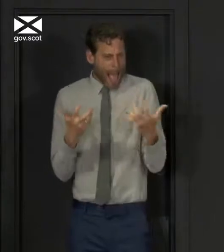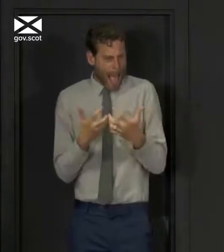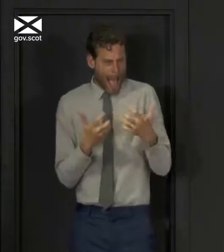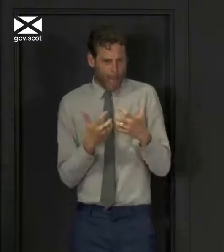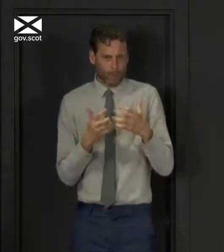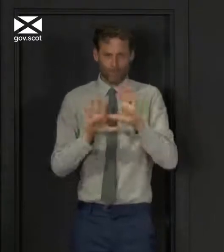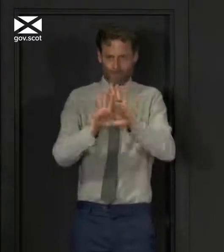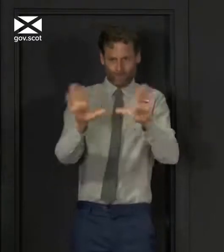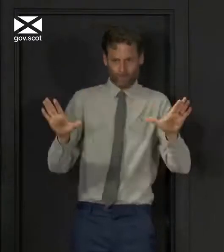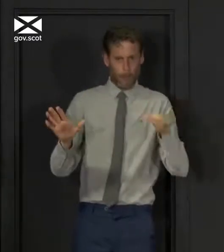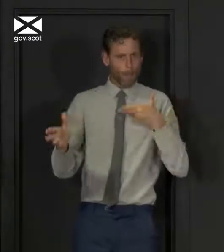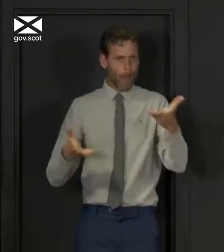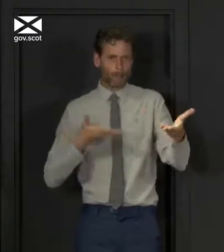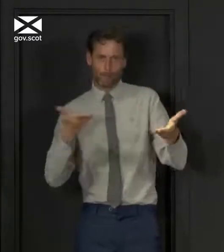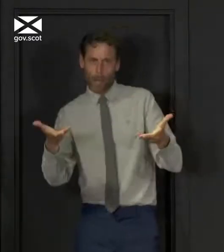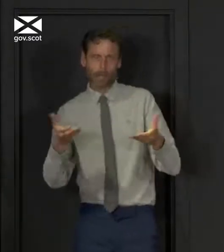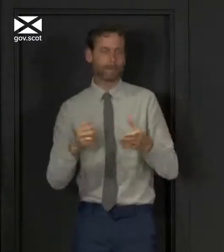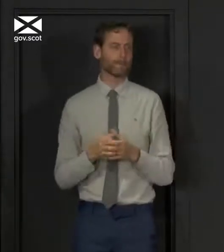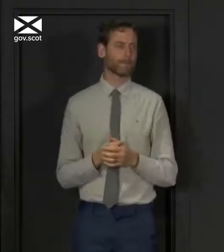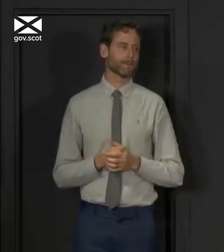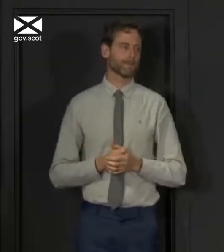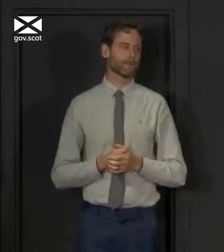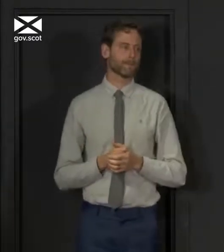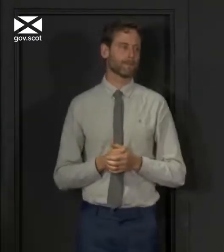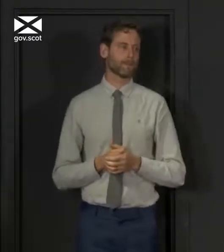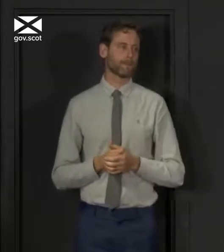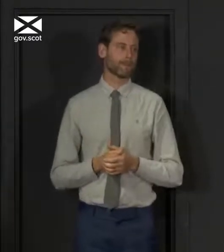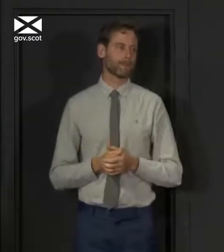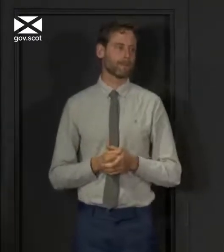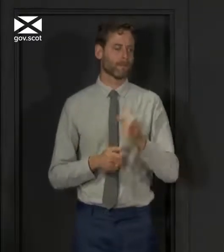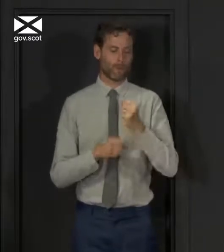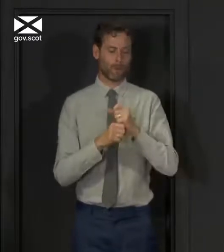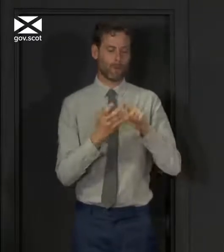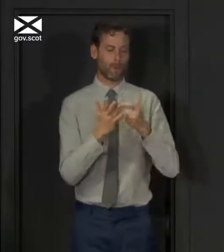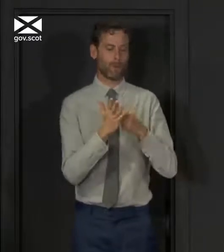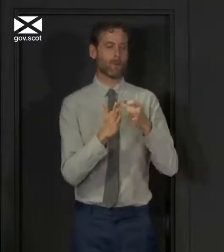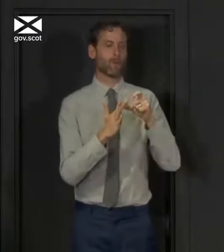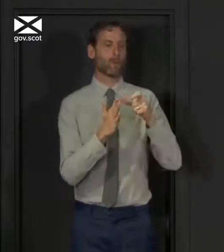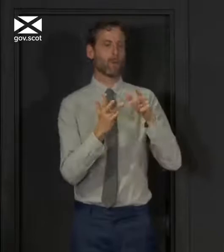we have set out as changes today. Gordon Creve from STV.